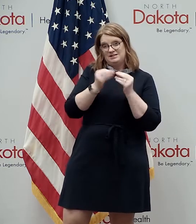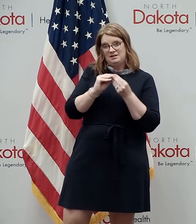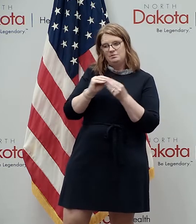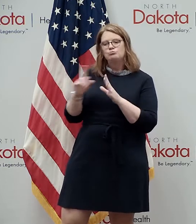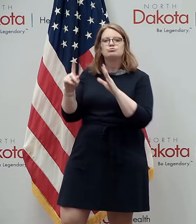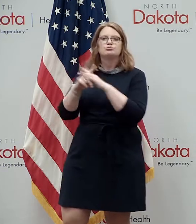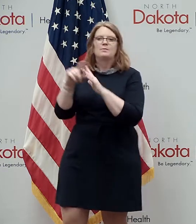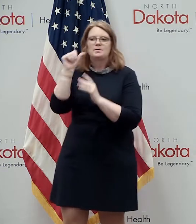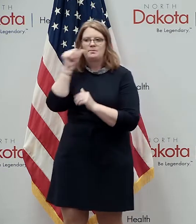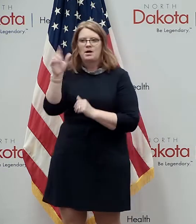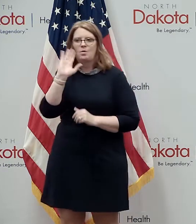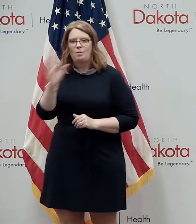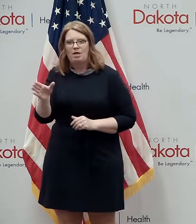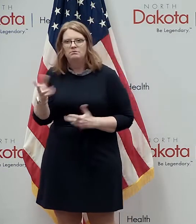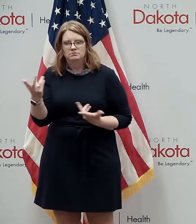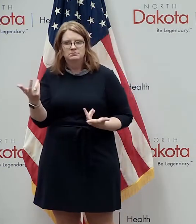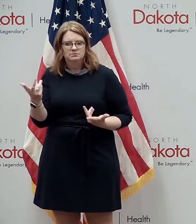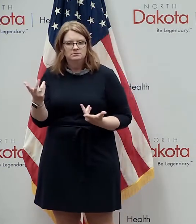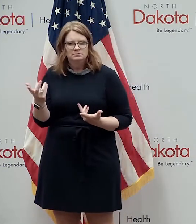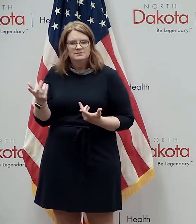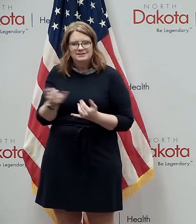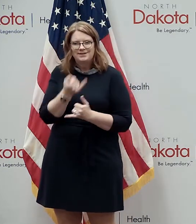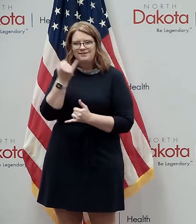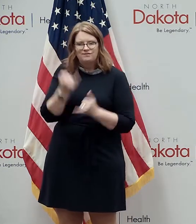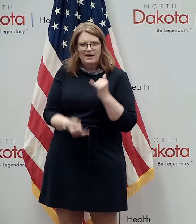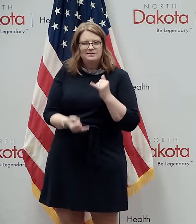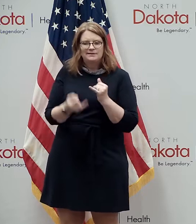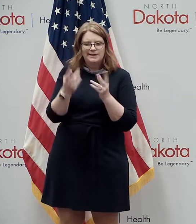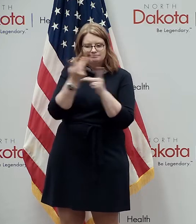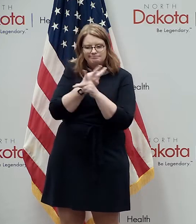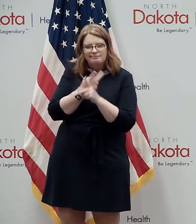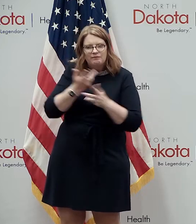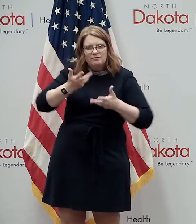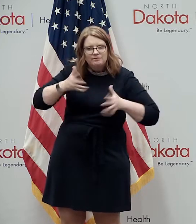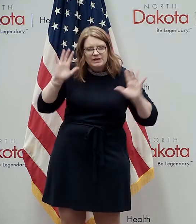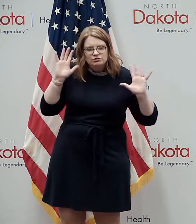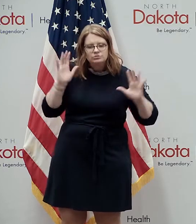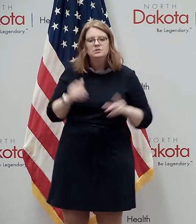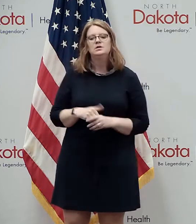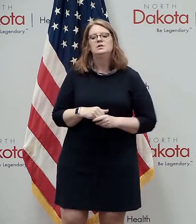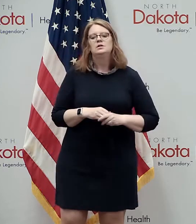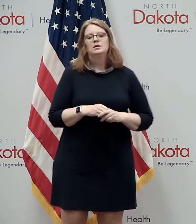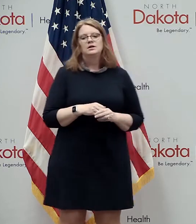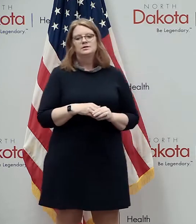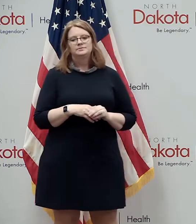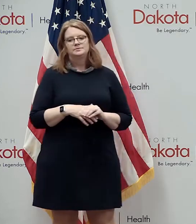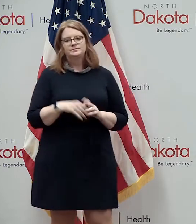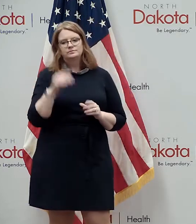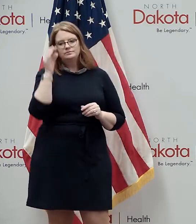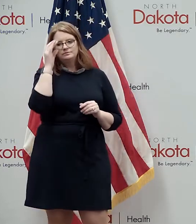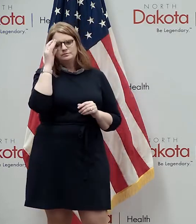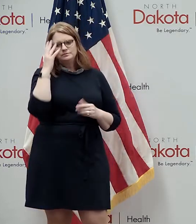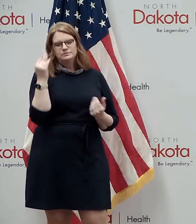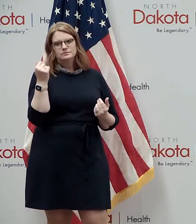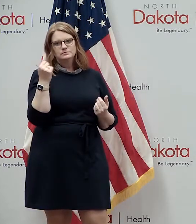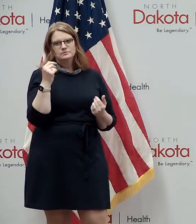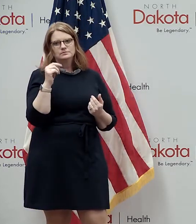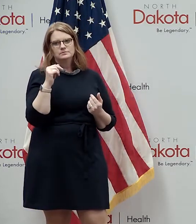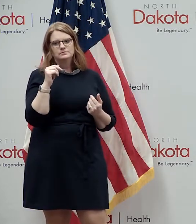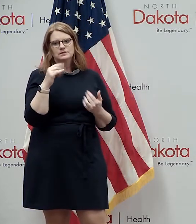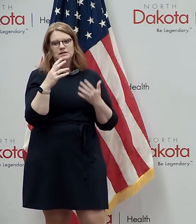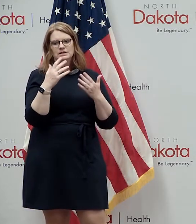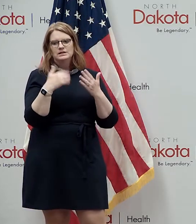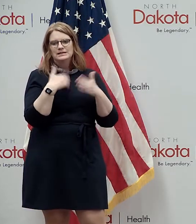so we'll have the final final reconciliation update uh the next topic uh it has to do with uh contact